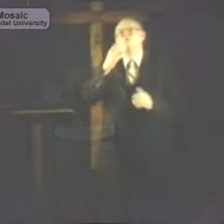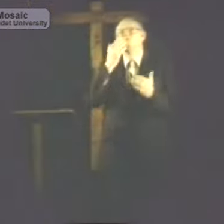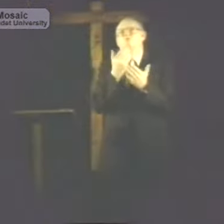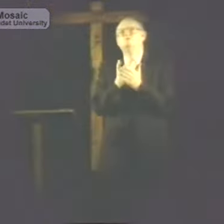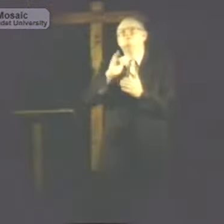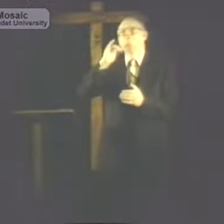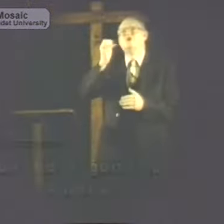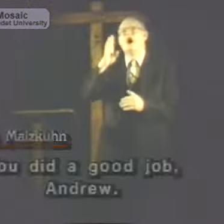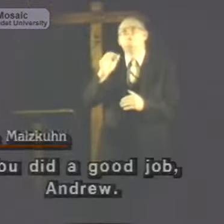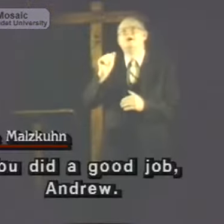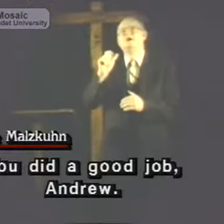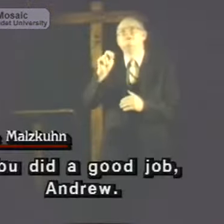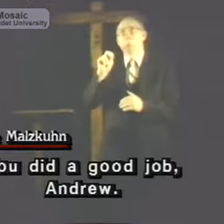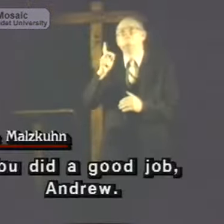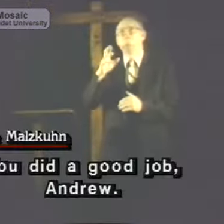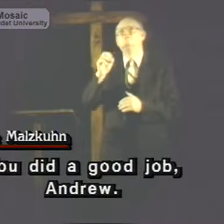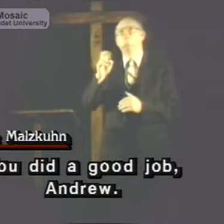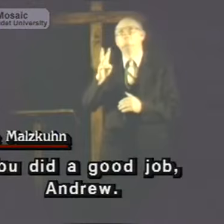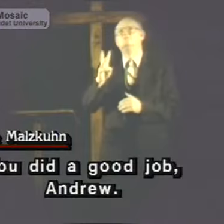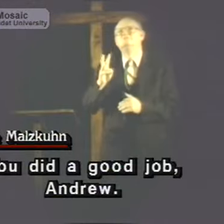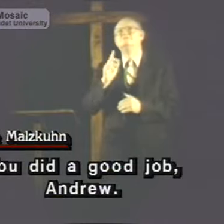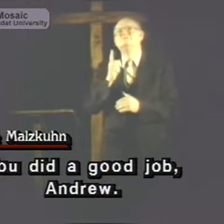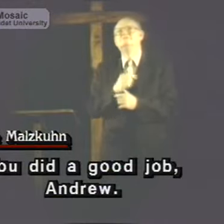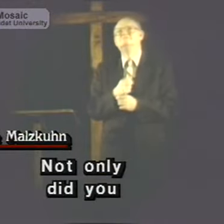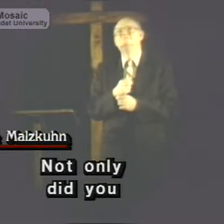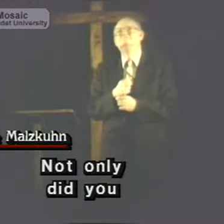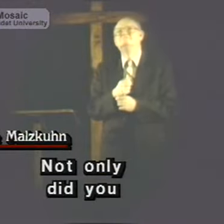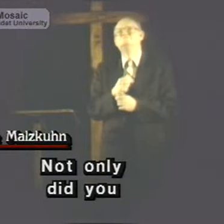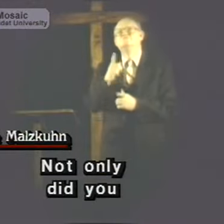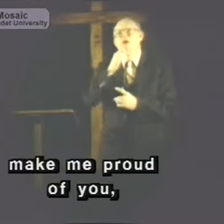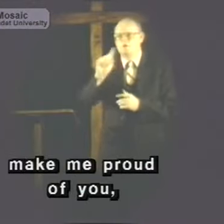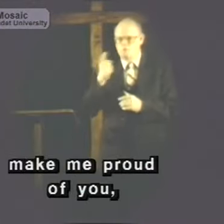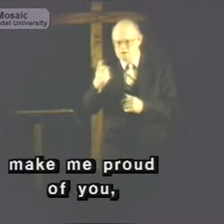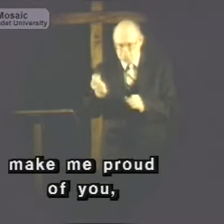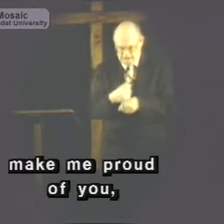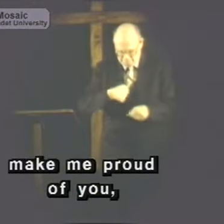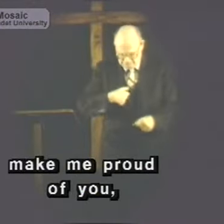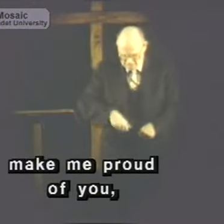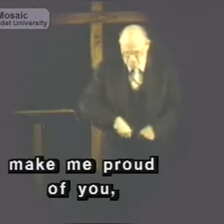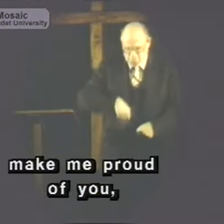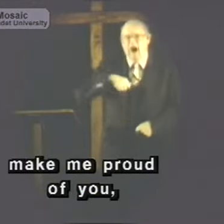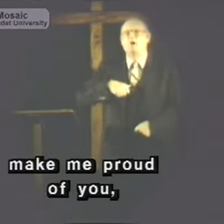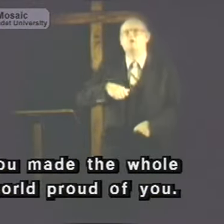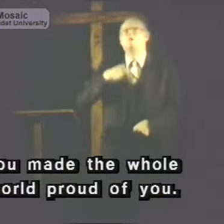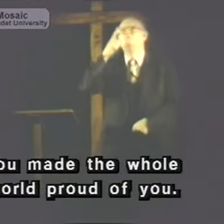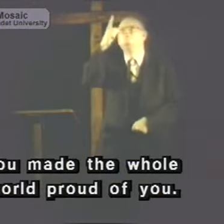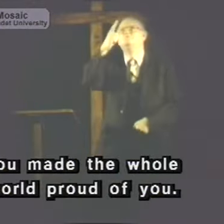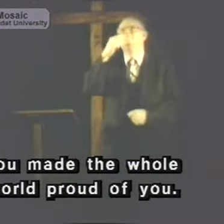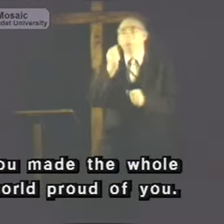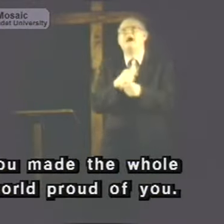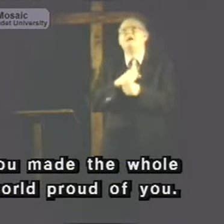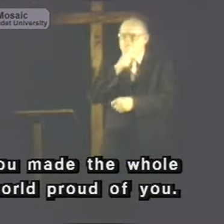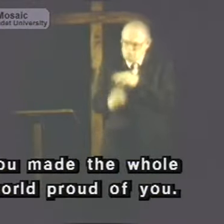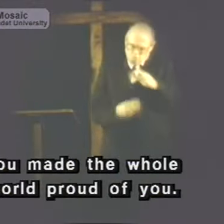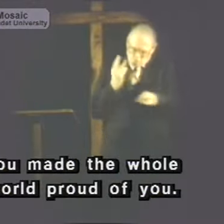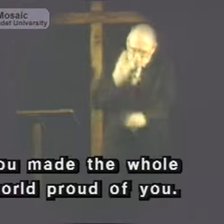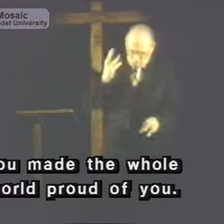You did a good job, Andrew. Not only did you make me proud of you, you made the whole world proud of you.